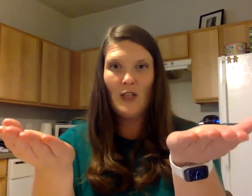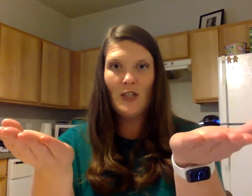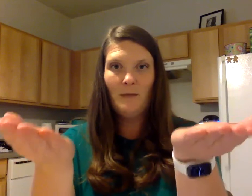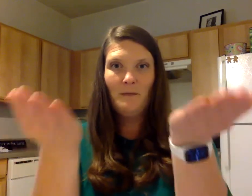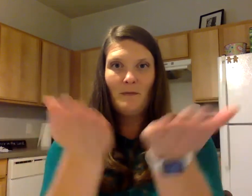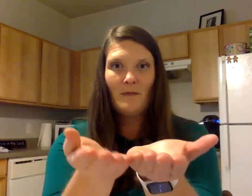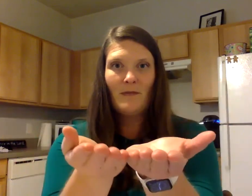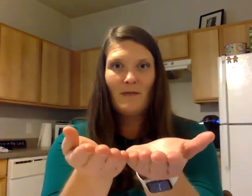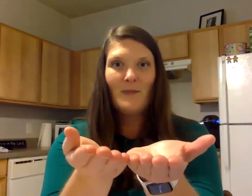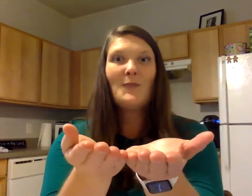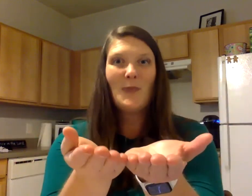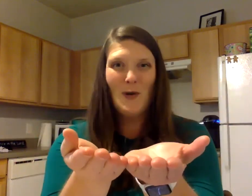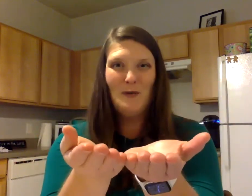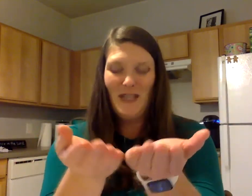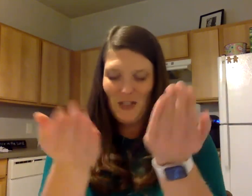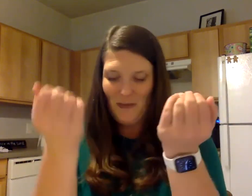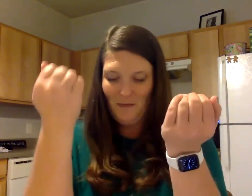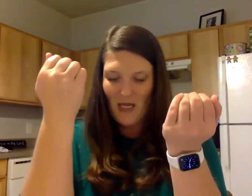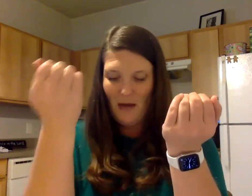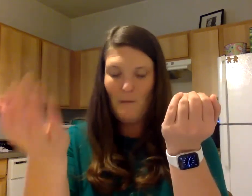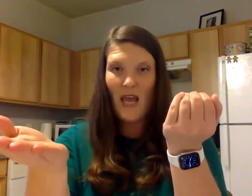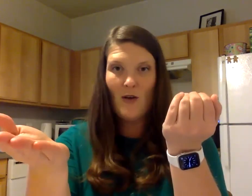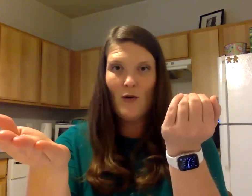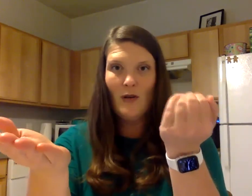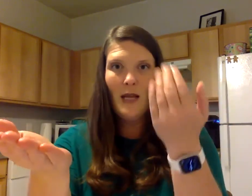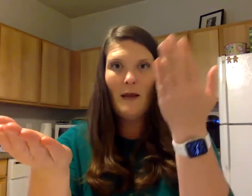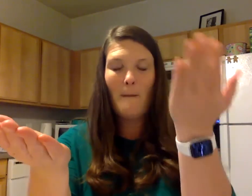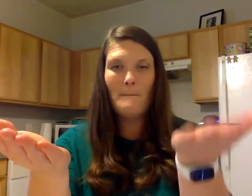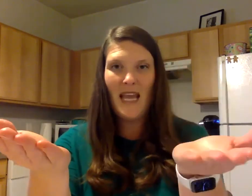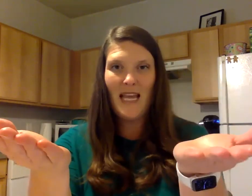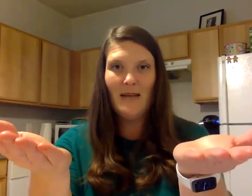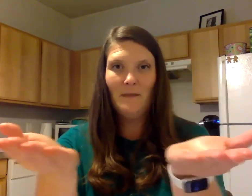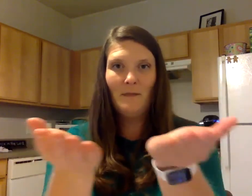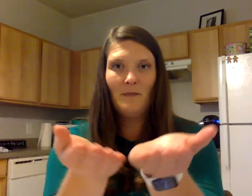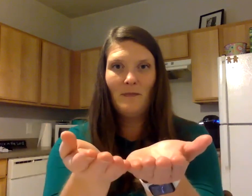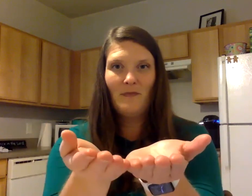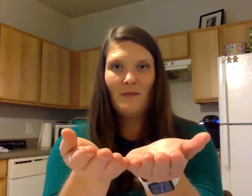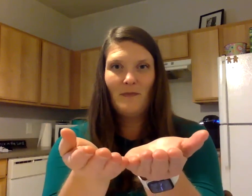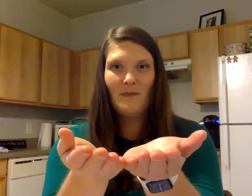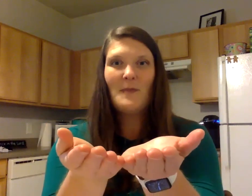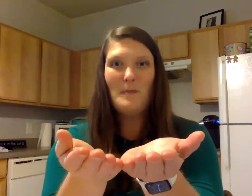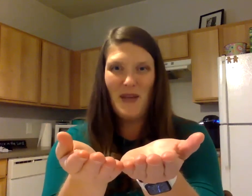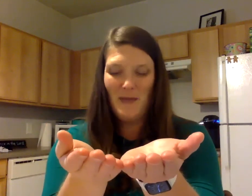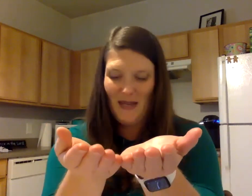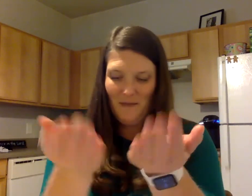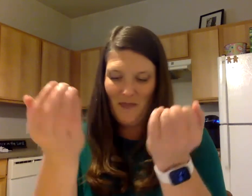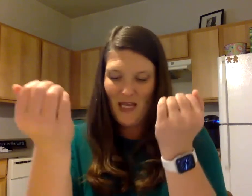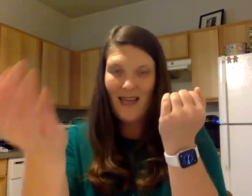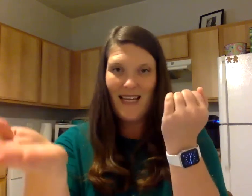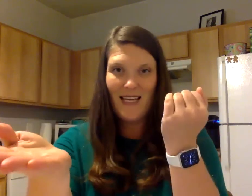gold fish mail man mail man in